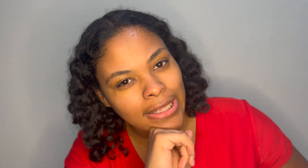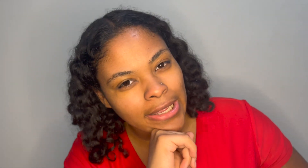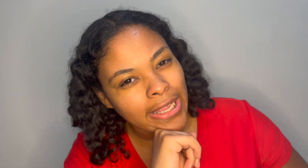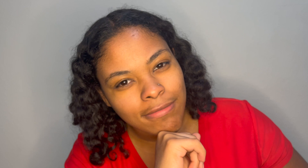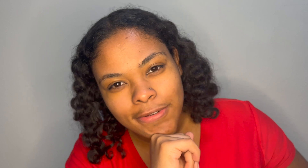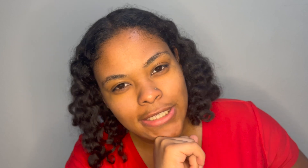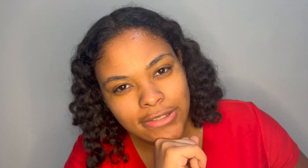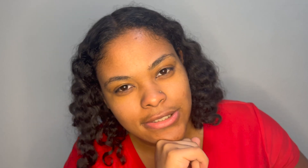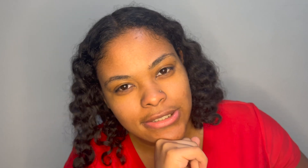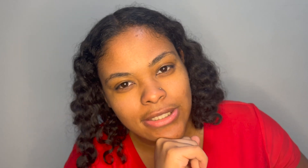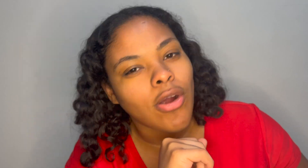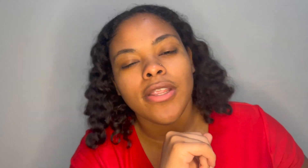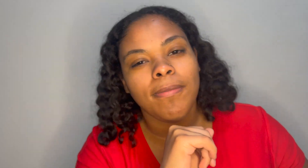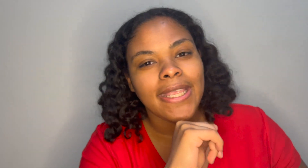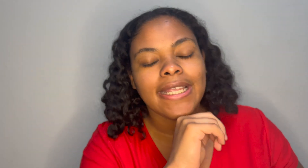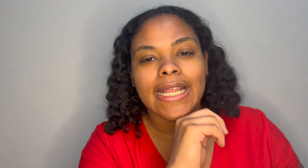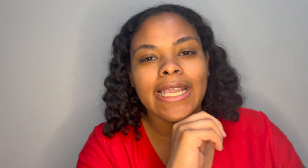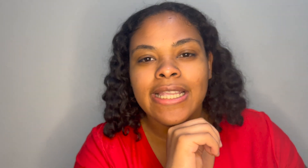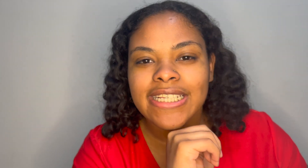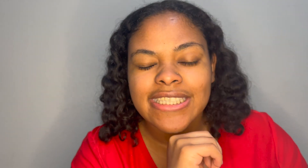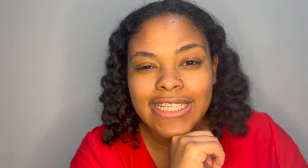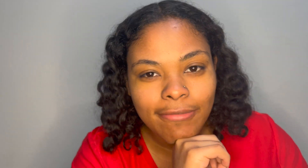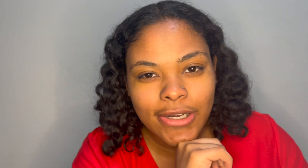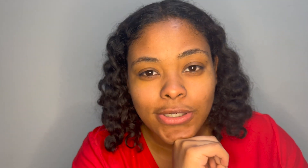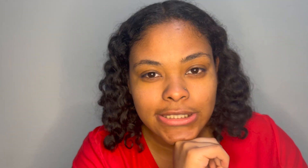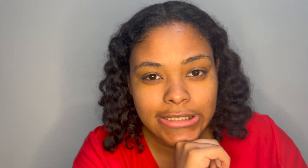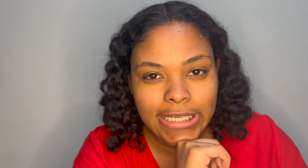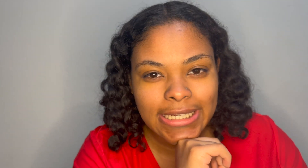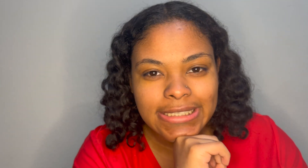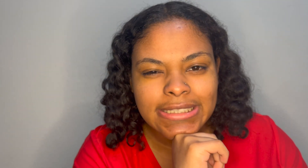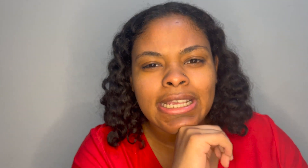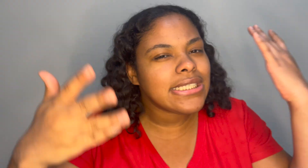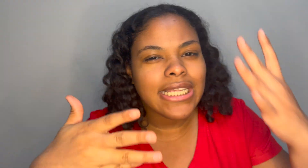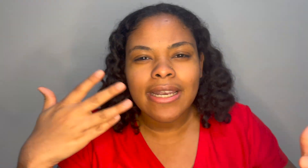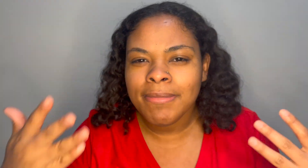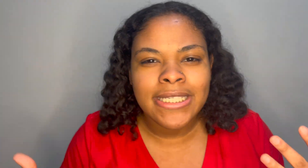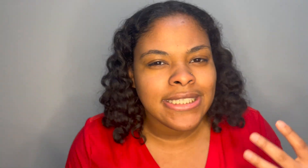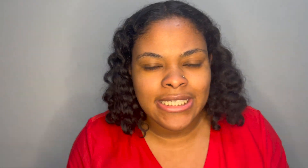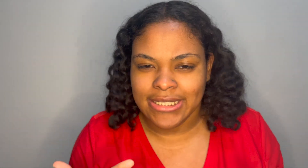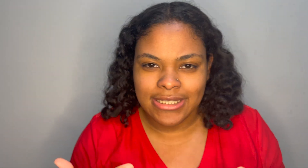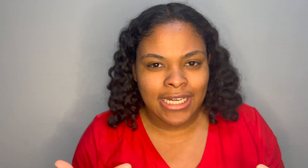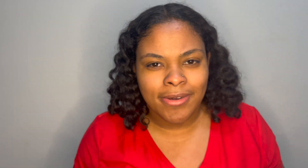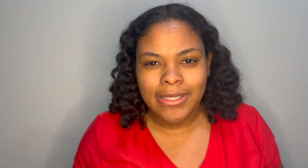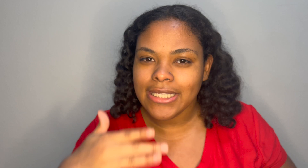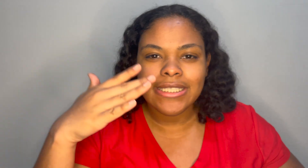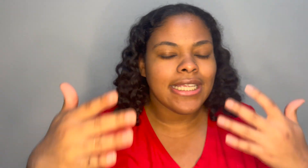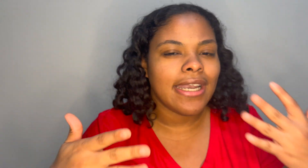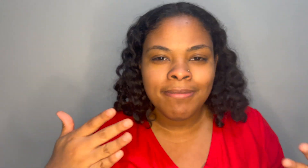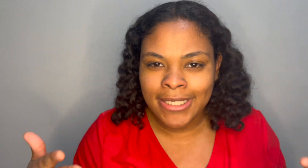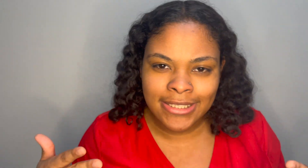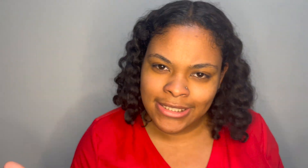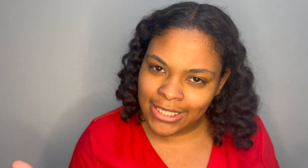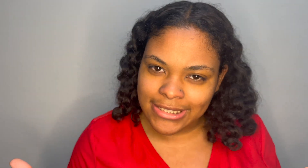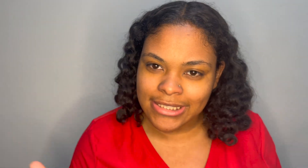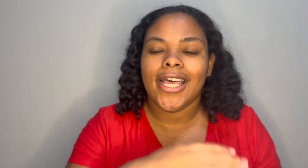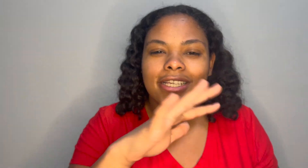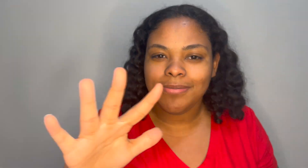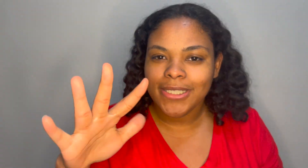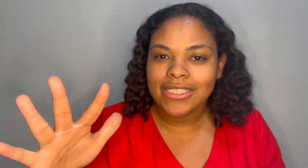eight figures are you making at least seven or six it's gotta make sense now it's gotta make sense as much as